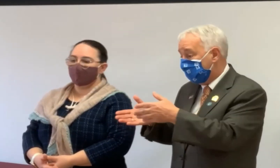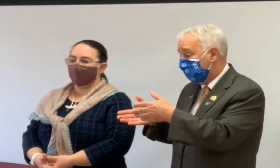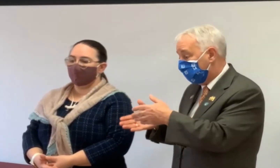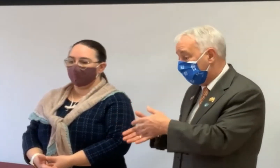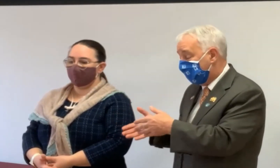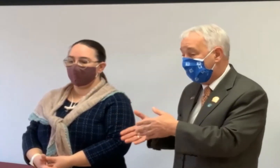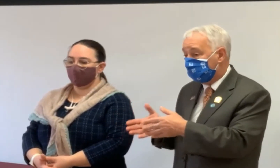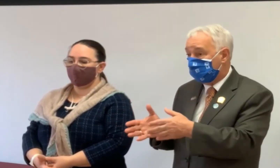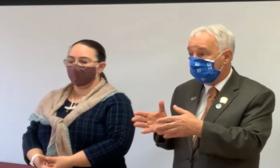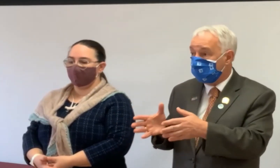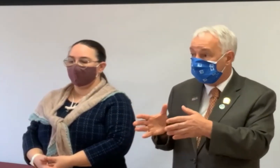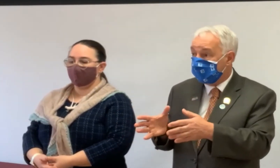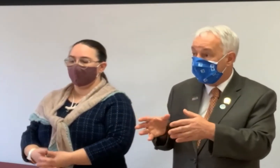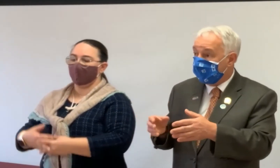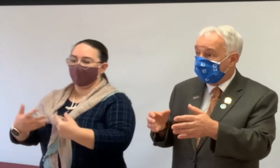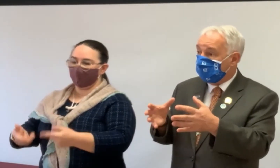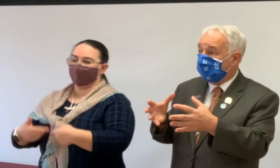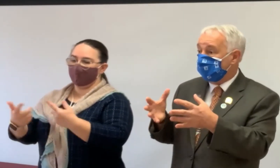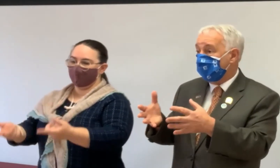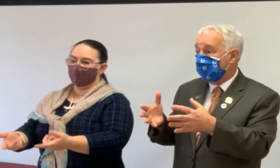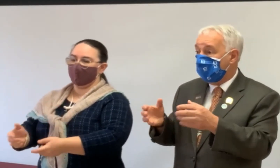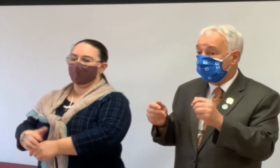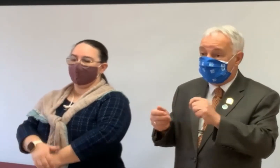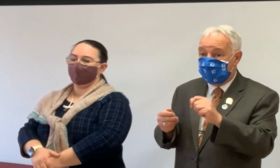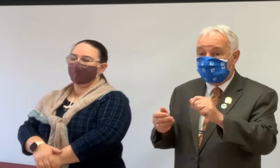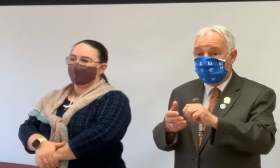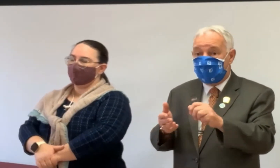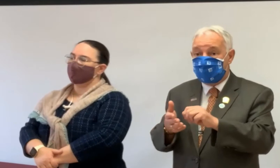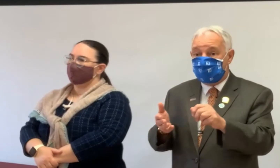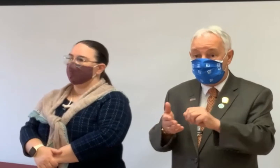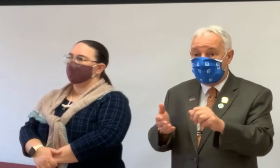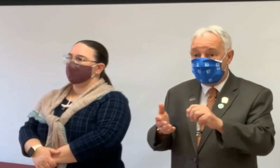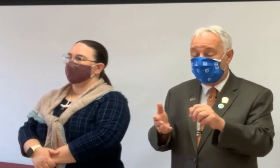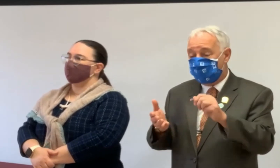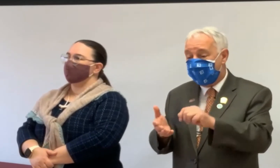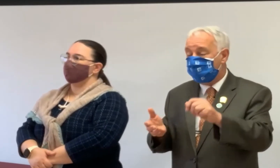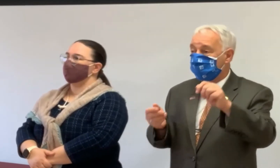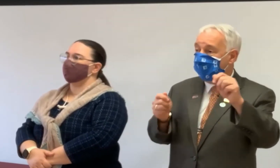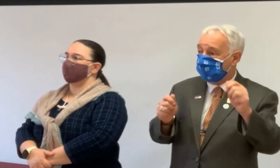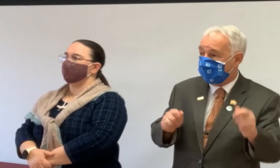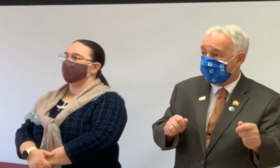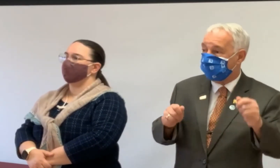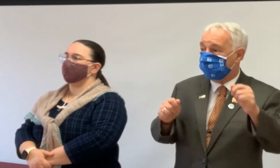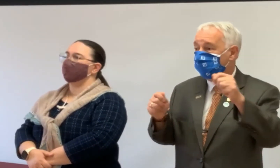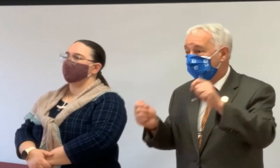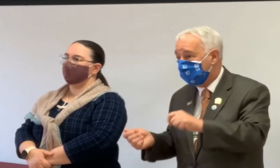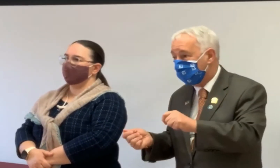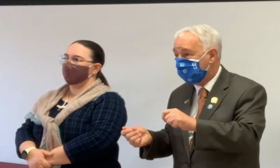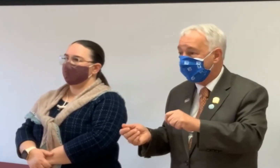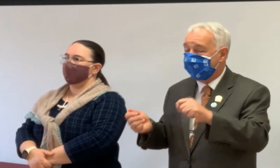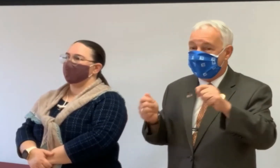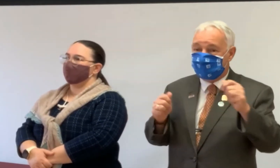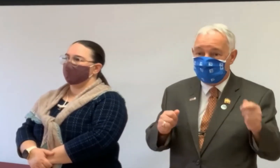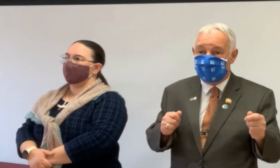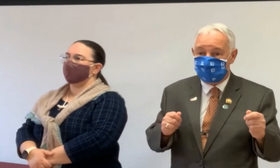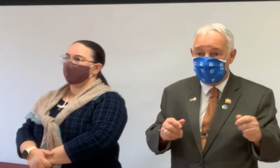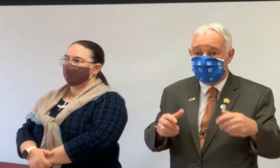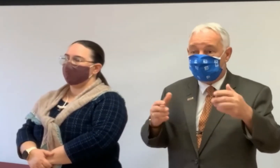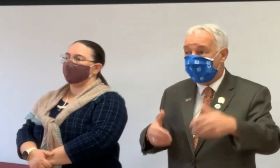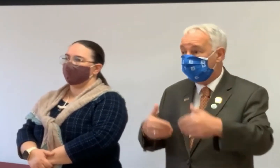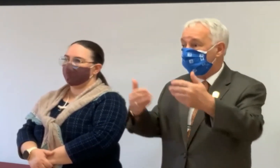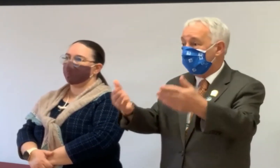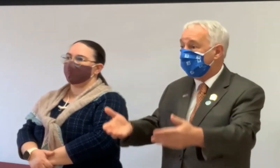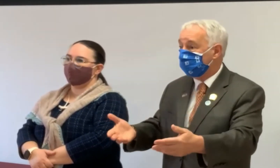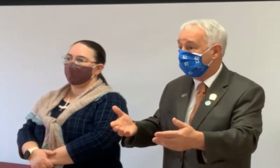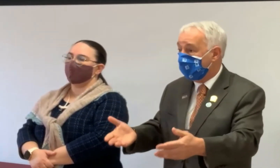In fact, in some cases, if you need the income, the check will write a check. The bank will write a check out to you each month,